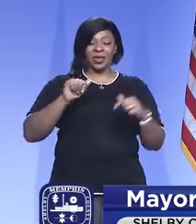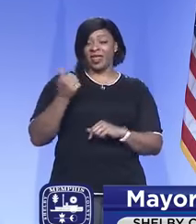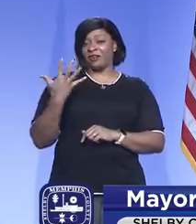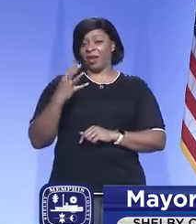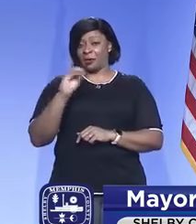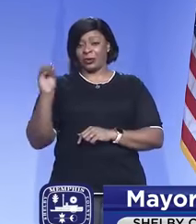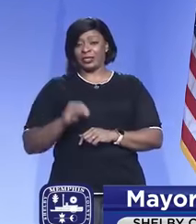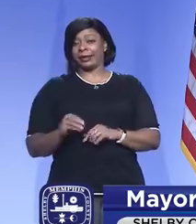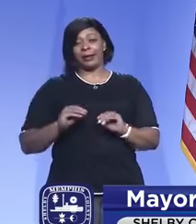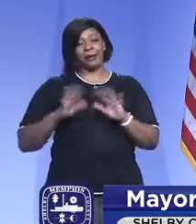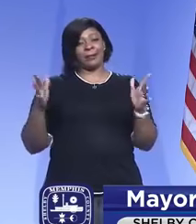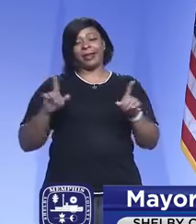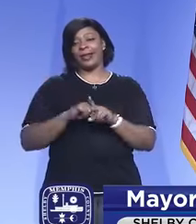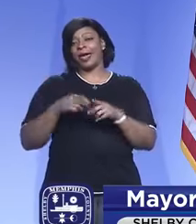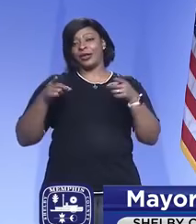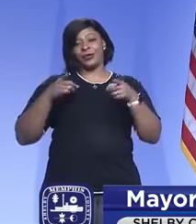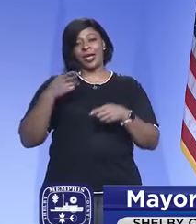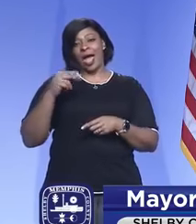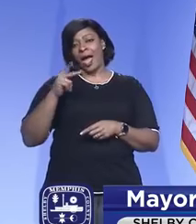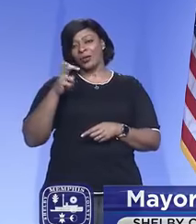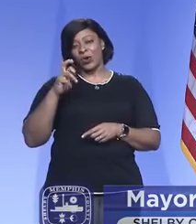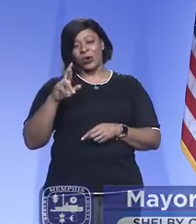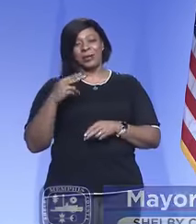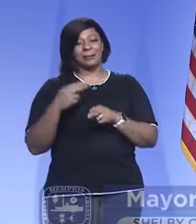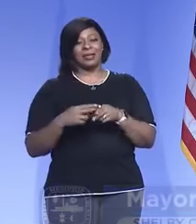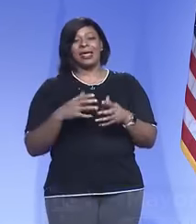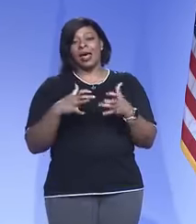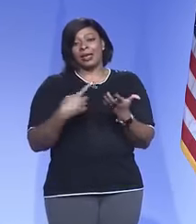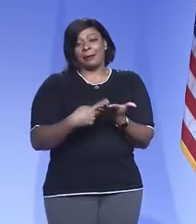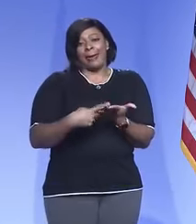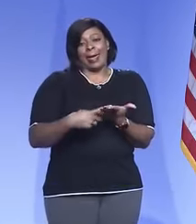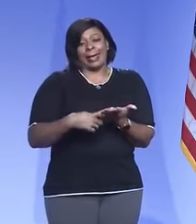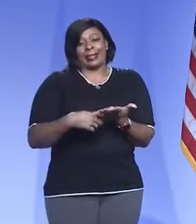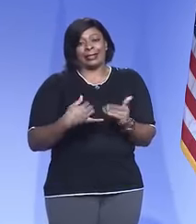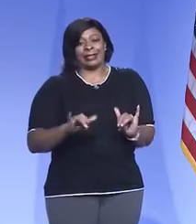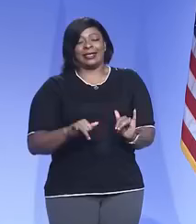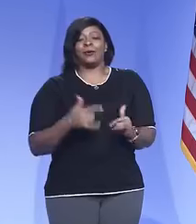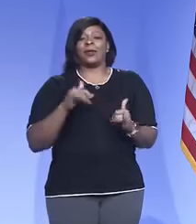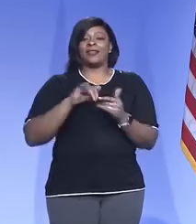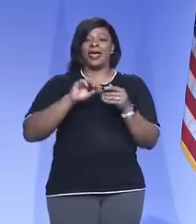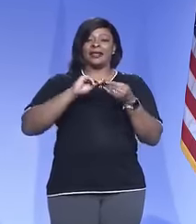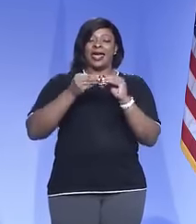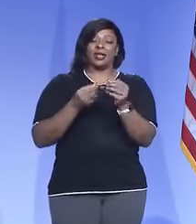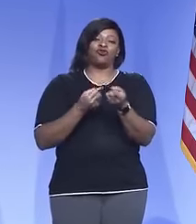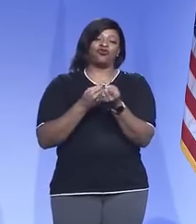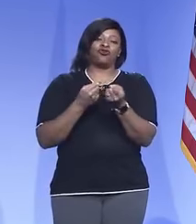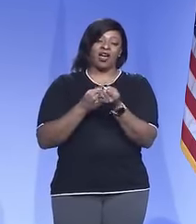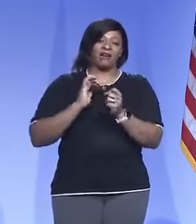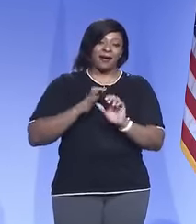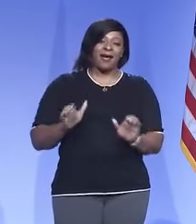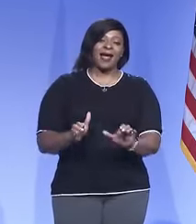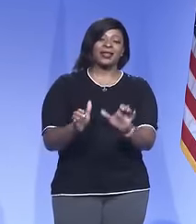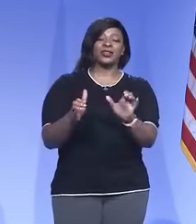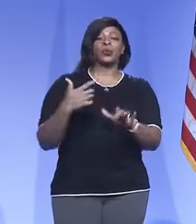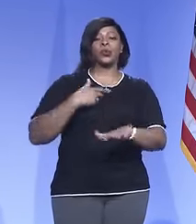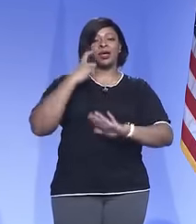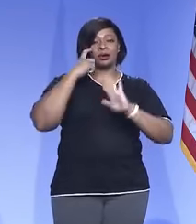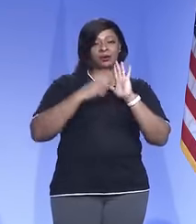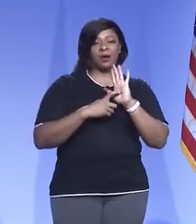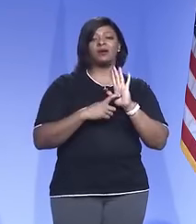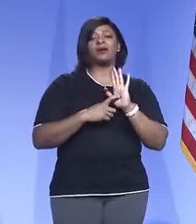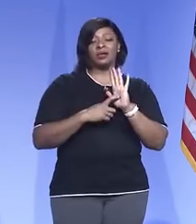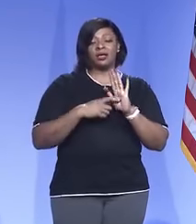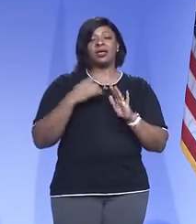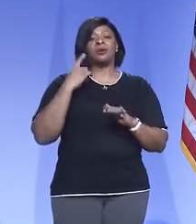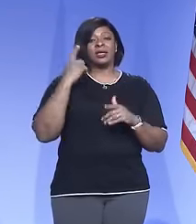5%, obviously, like Director House-Alter says, sometimes there's debate, but we let the data drive action. But I think we all acknowledge that the only way